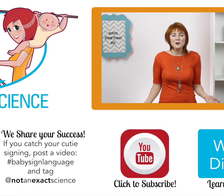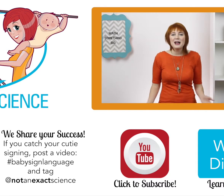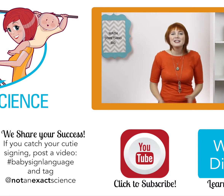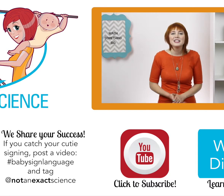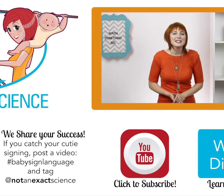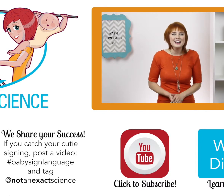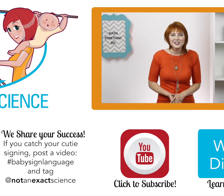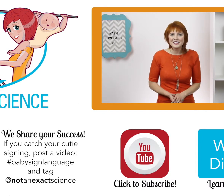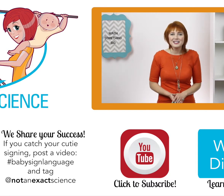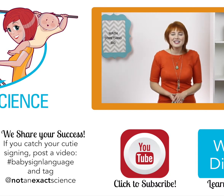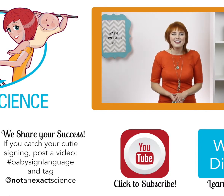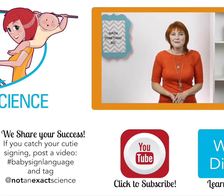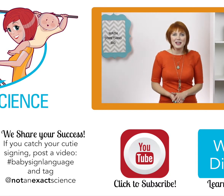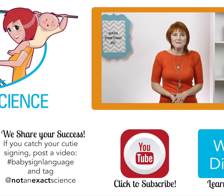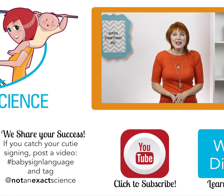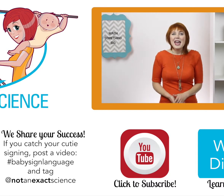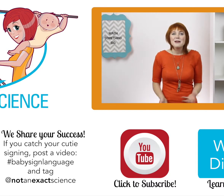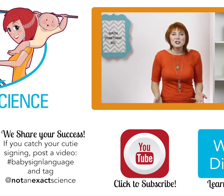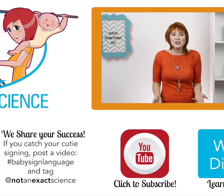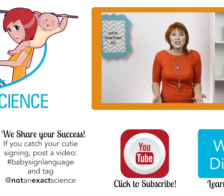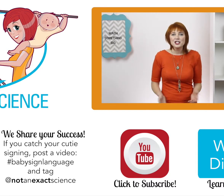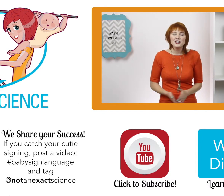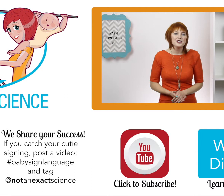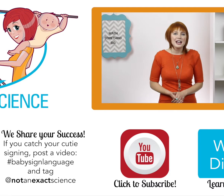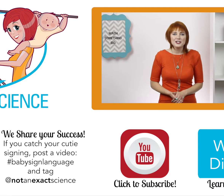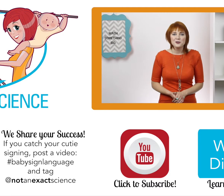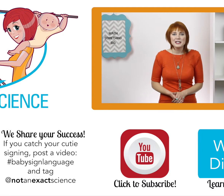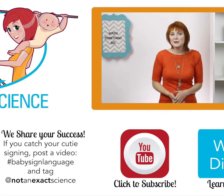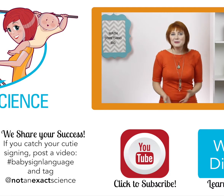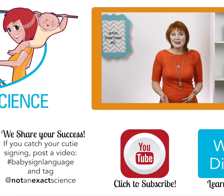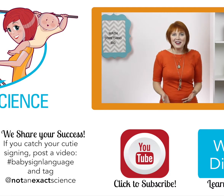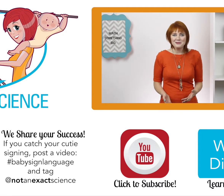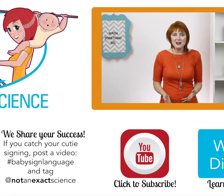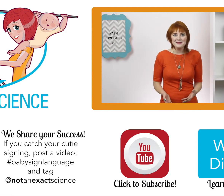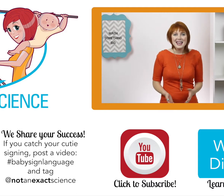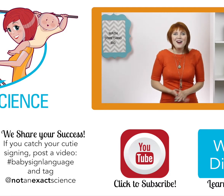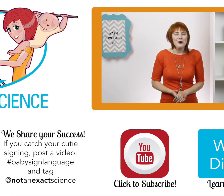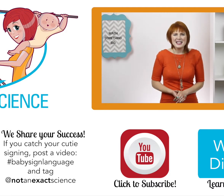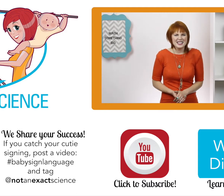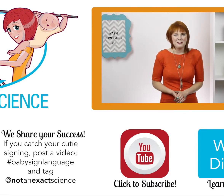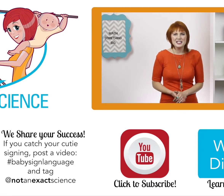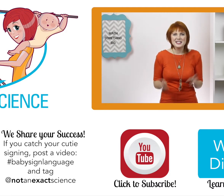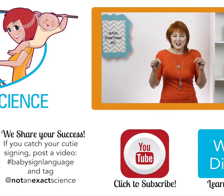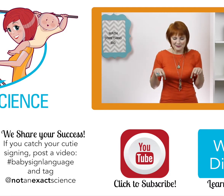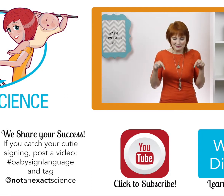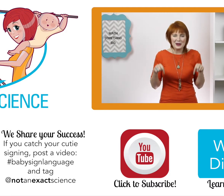by clicking like or giving us a thumbs up and be sure to share your signing stories to inspire other moms or ask any questions in the comments below.